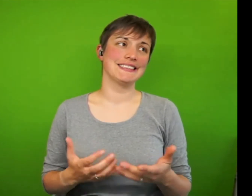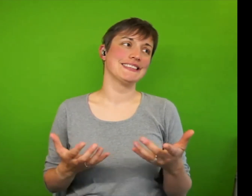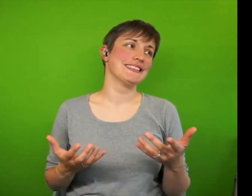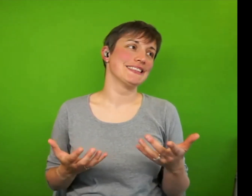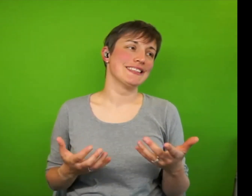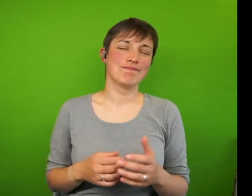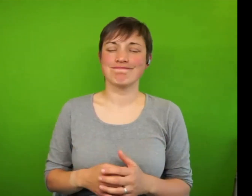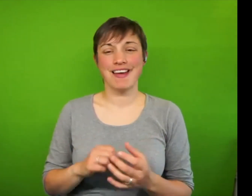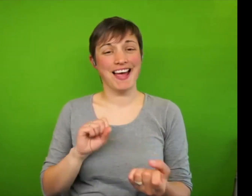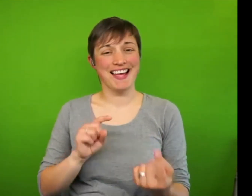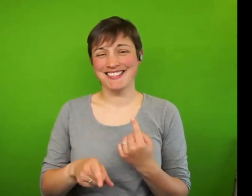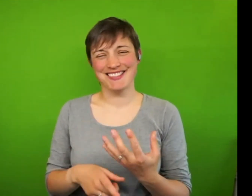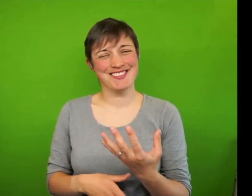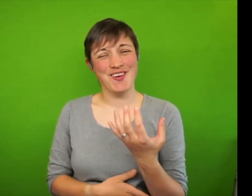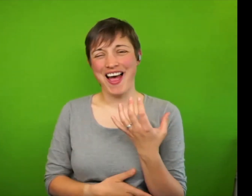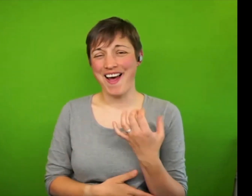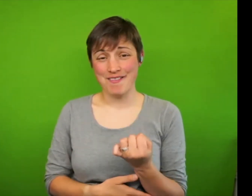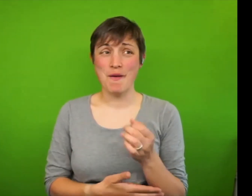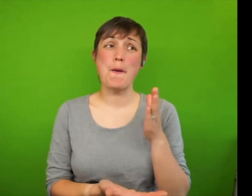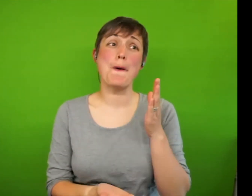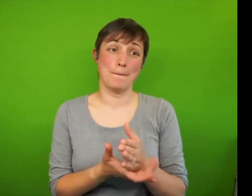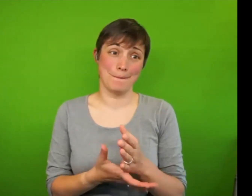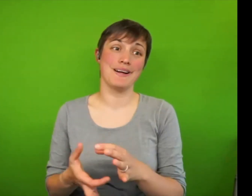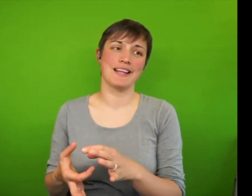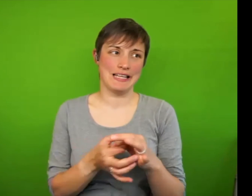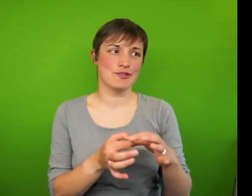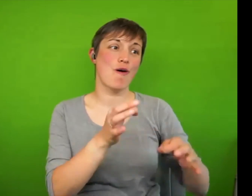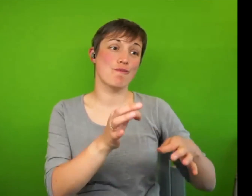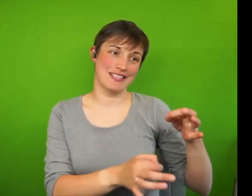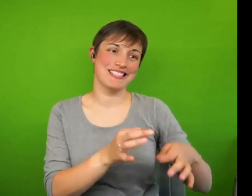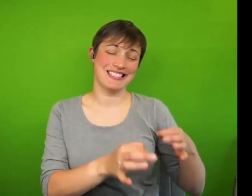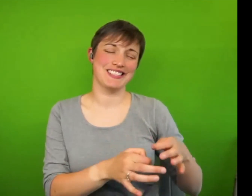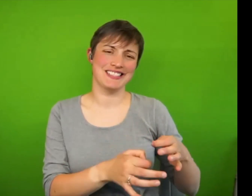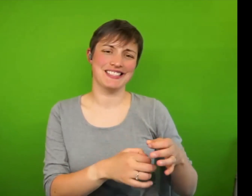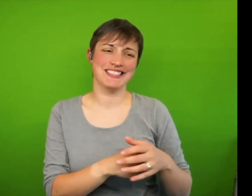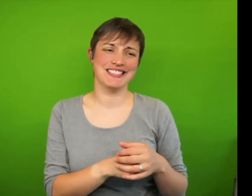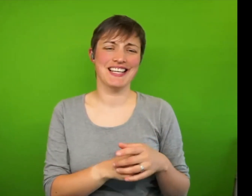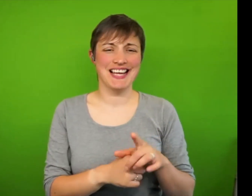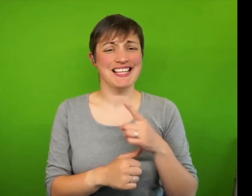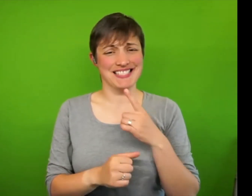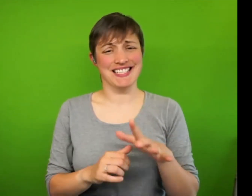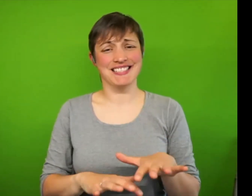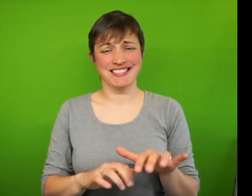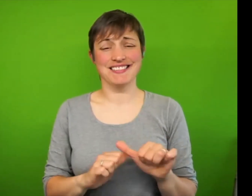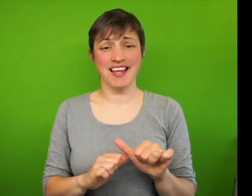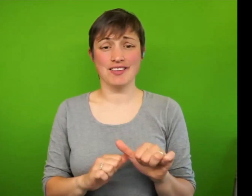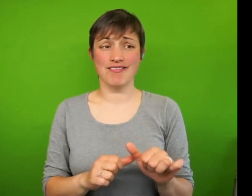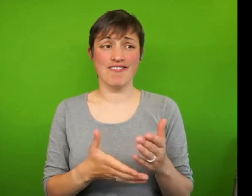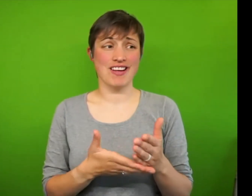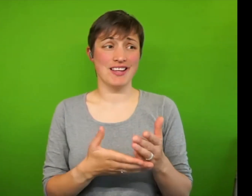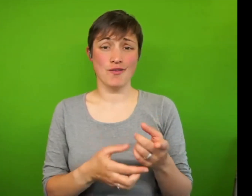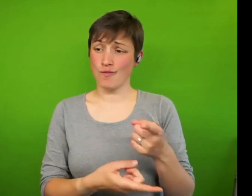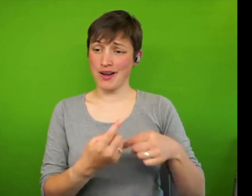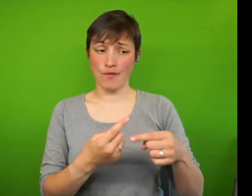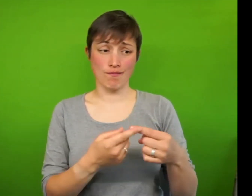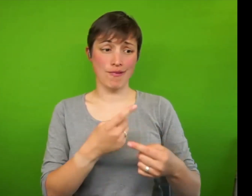I did, and of course, in terms of politicians. As I think you may have missed, I said at the beginning, we are going backwards, because